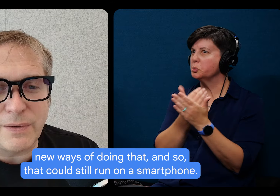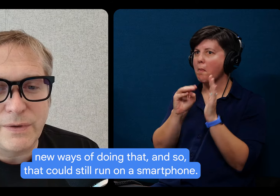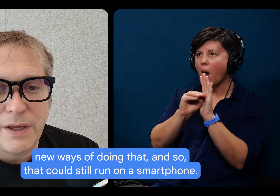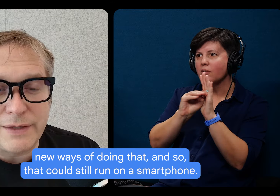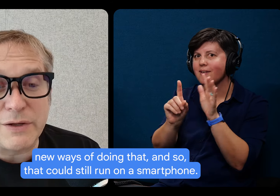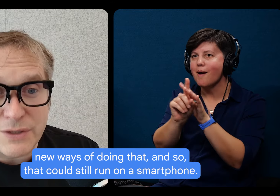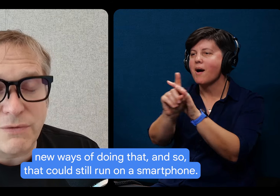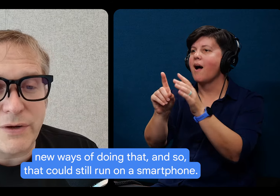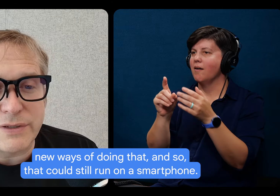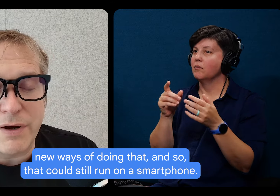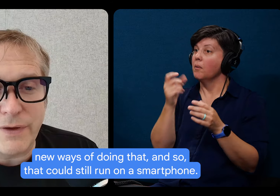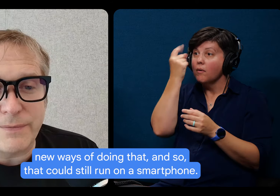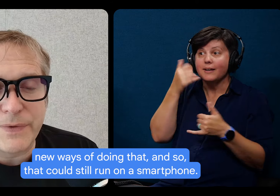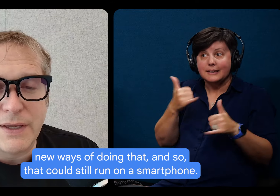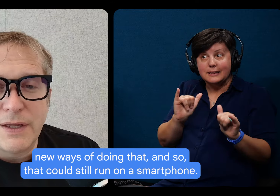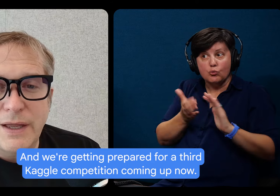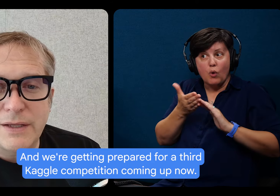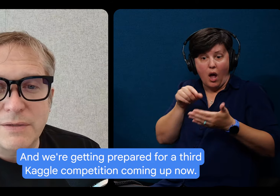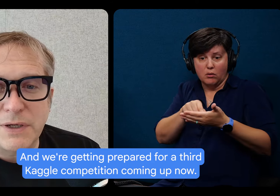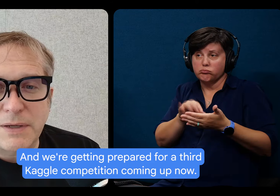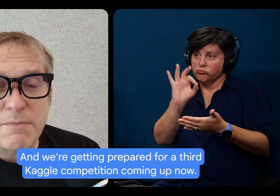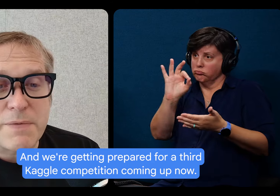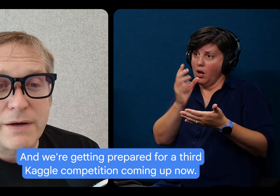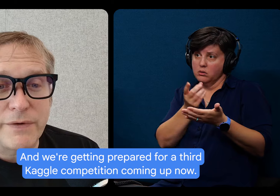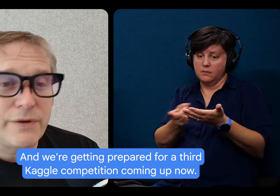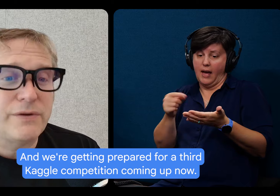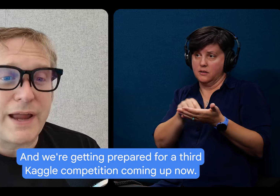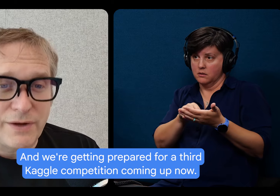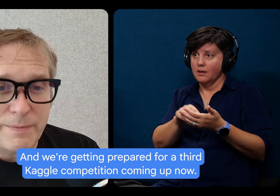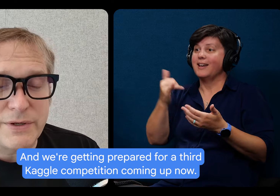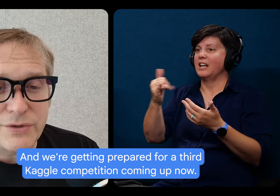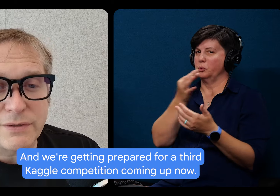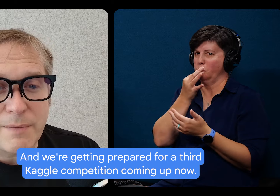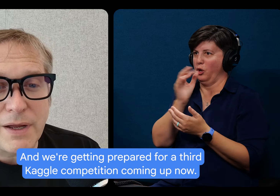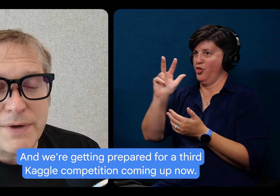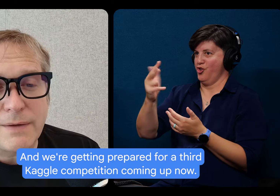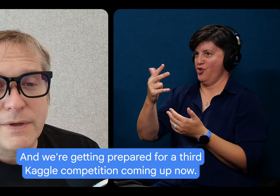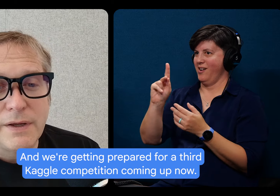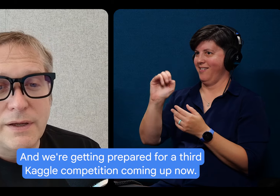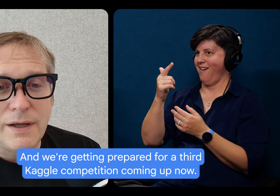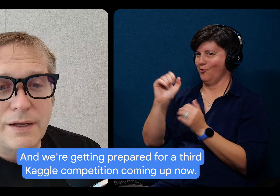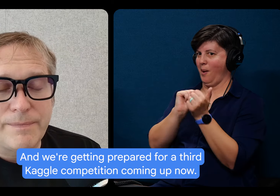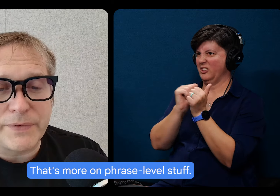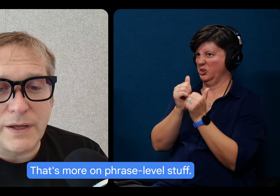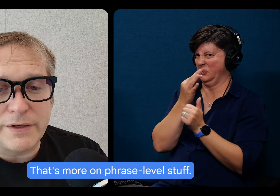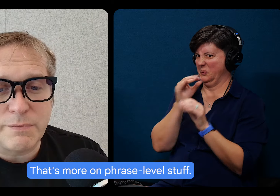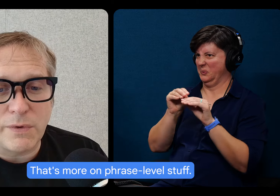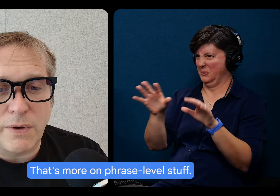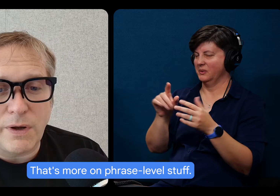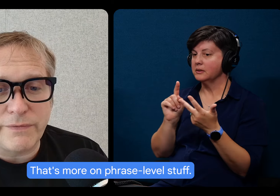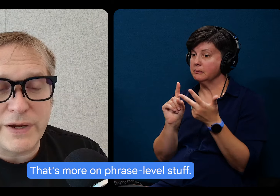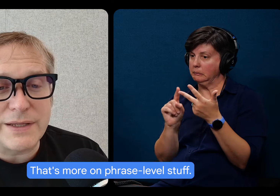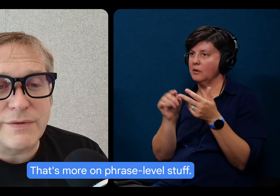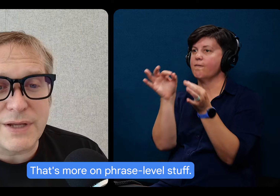uh, and so that could still run on a smartphone and we're getting prepared for a third Kaggle competition coming up now. Um, uh, that's